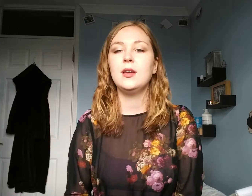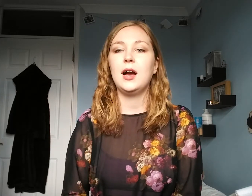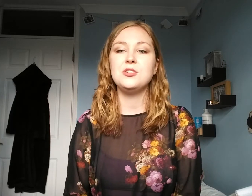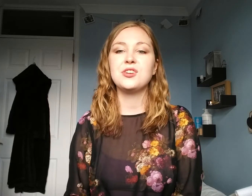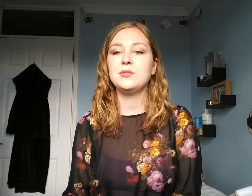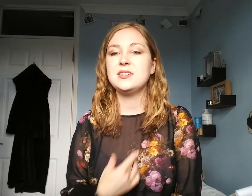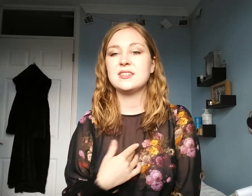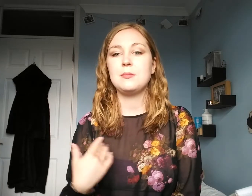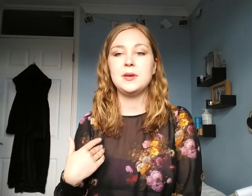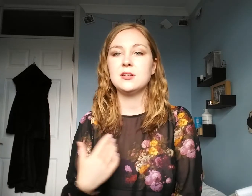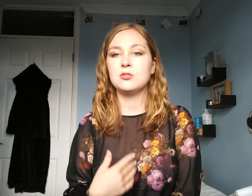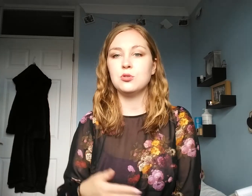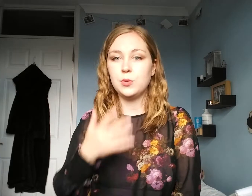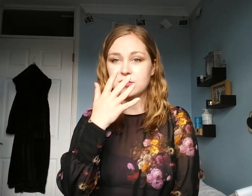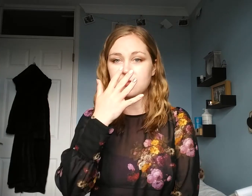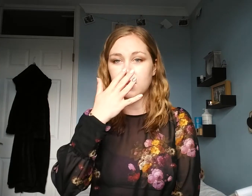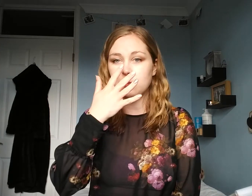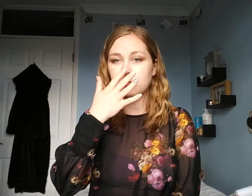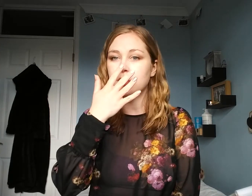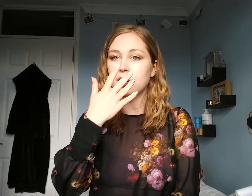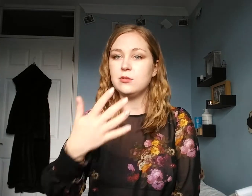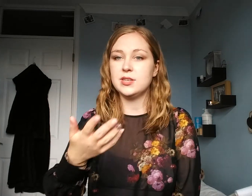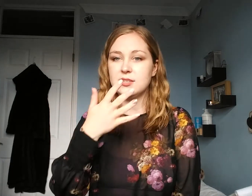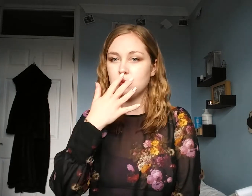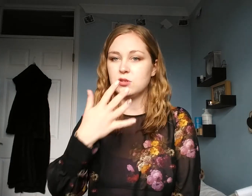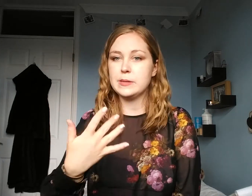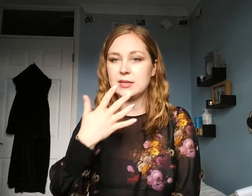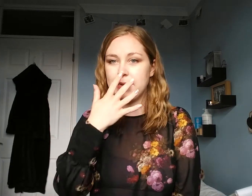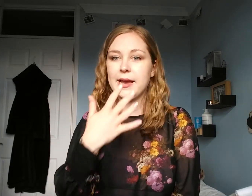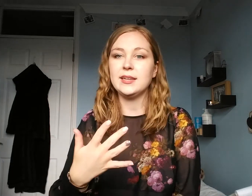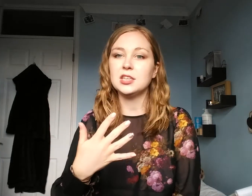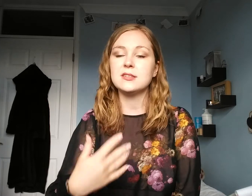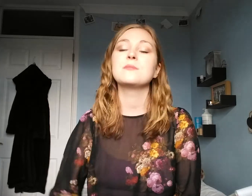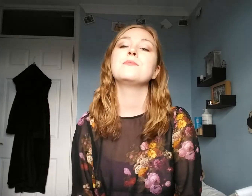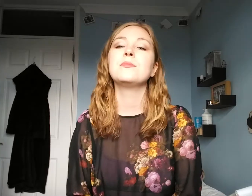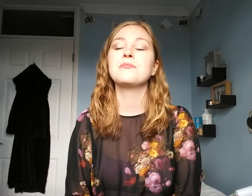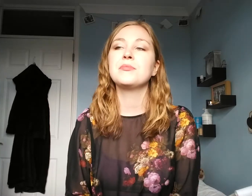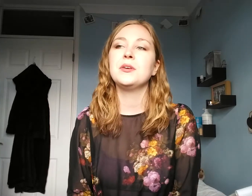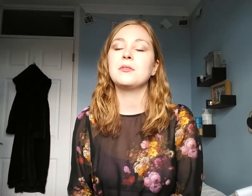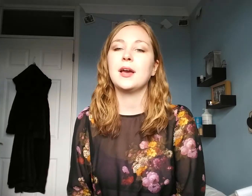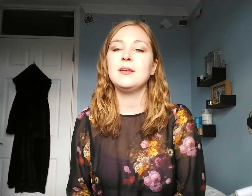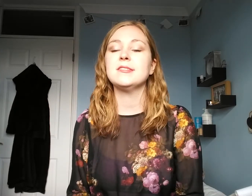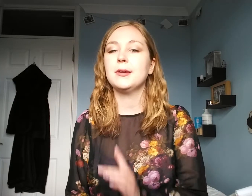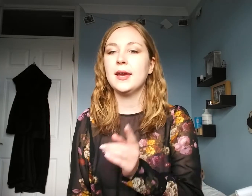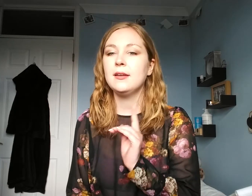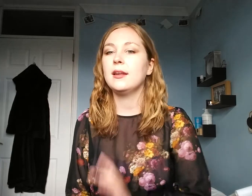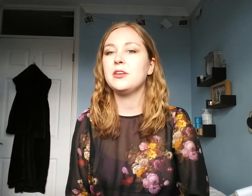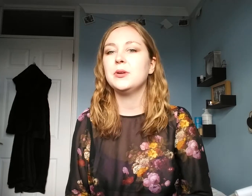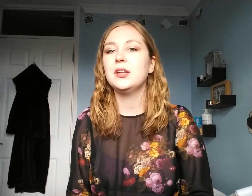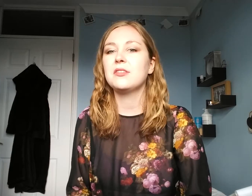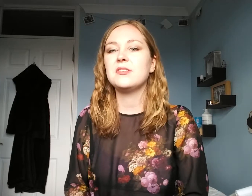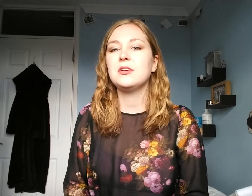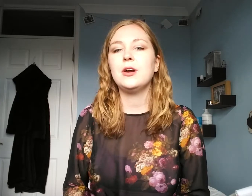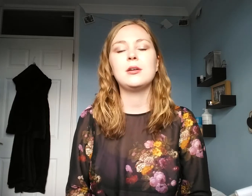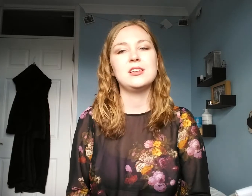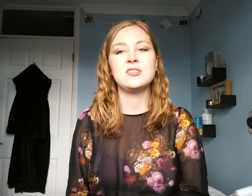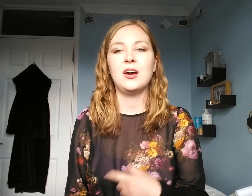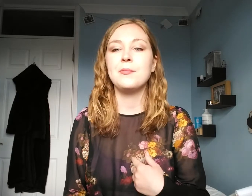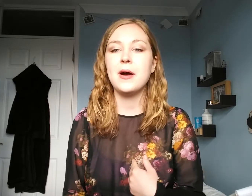And you don't need to say me at all, because if it comes from the nose, it automatically ages. Okay? So, again, I'll let you in another secret. I'm going to sign my